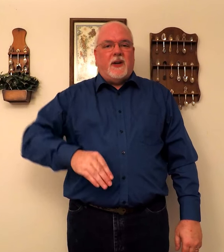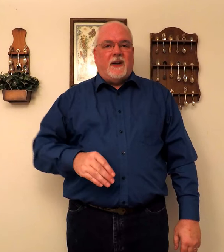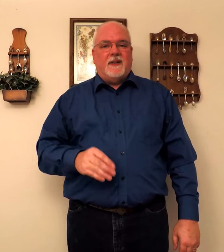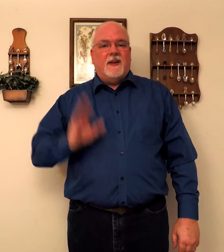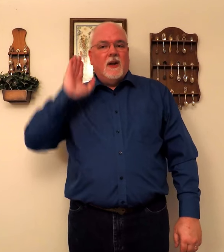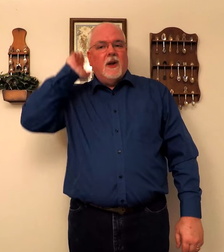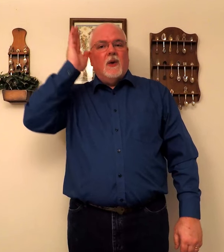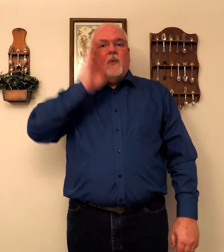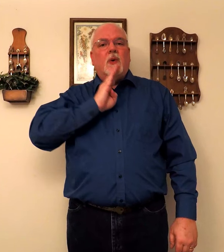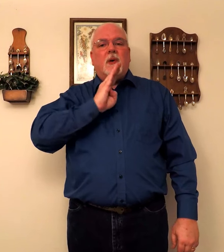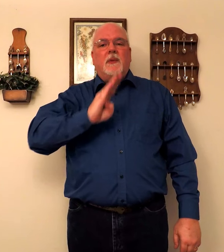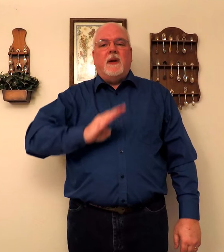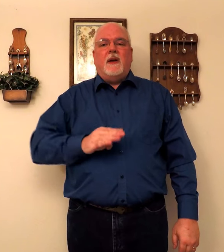chin. Will be.